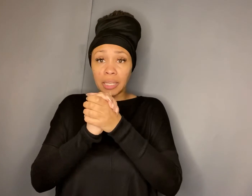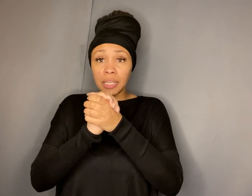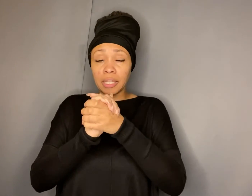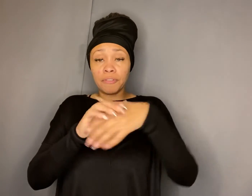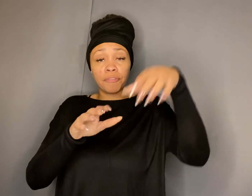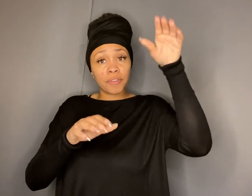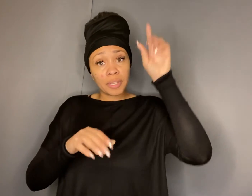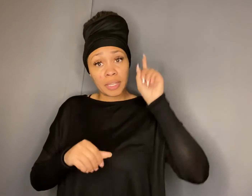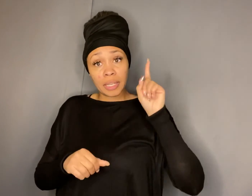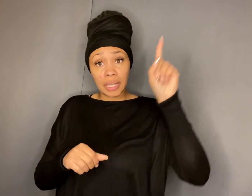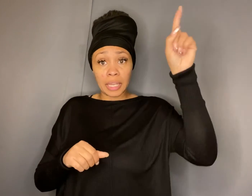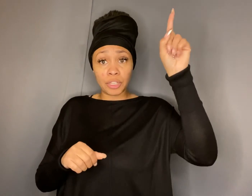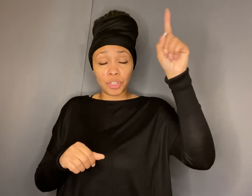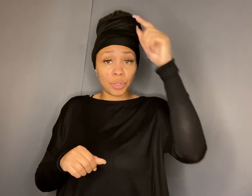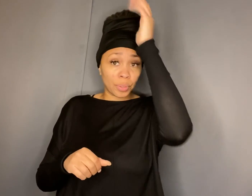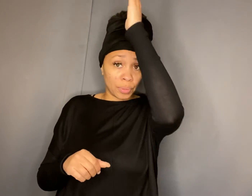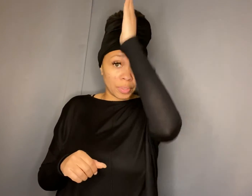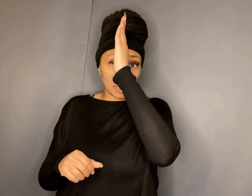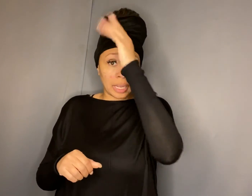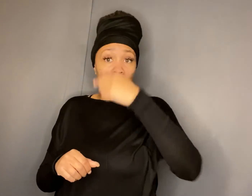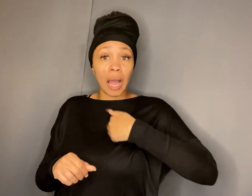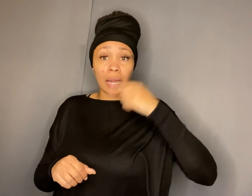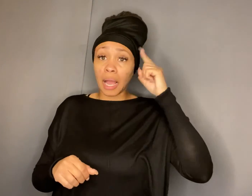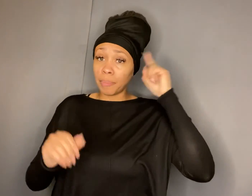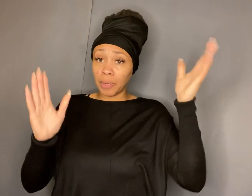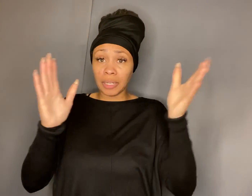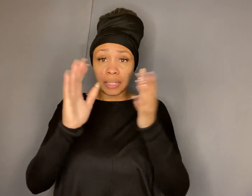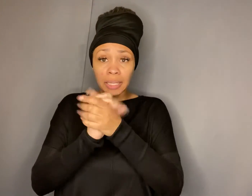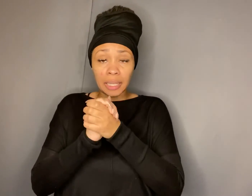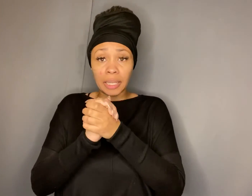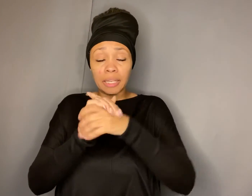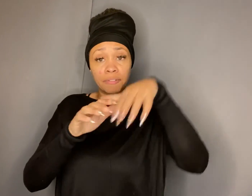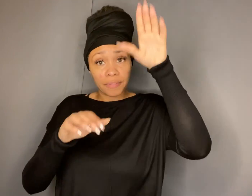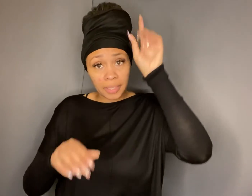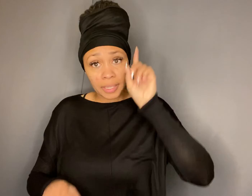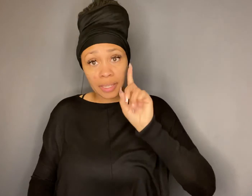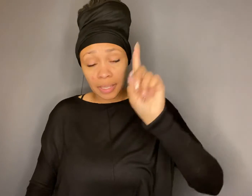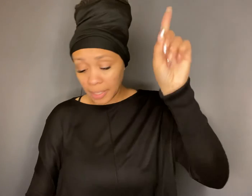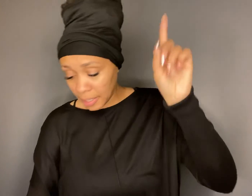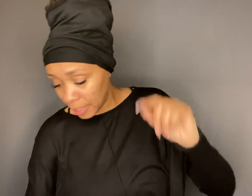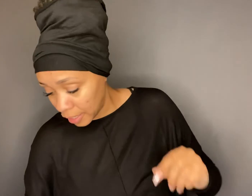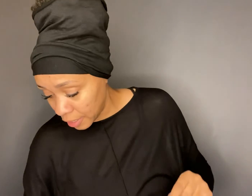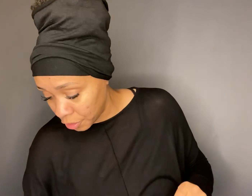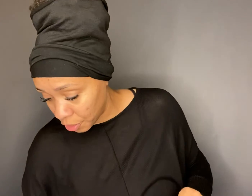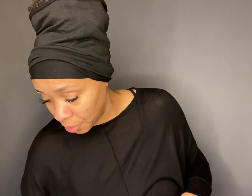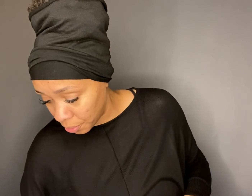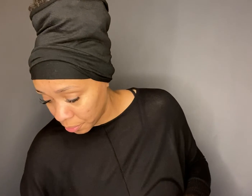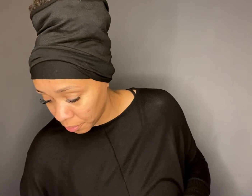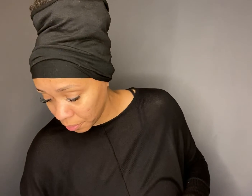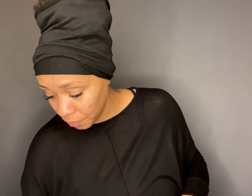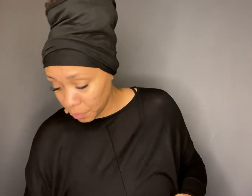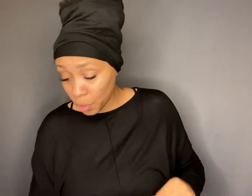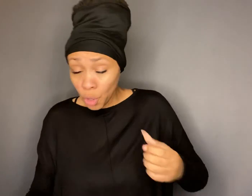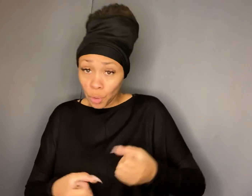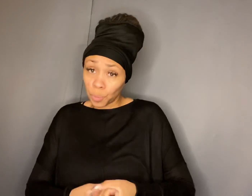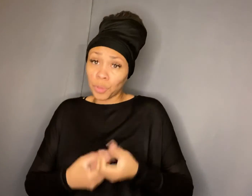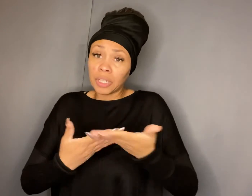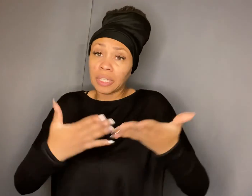in you god i believe in you release